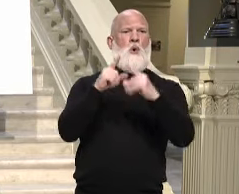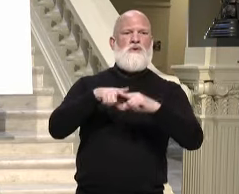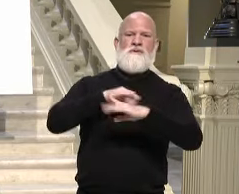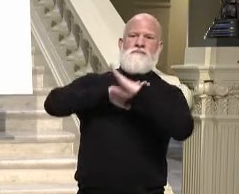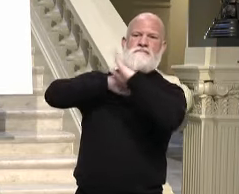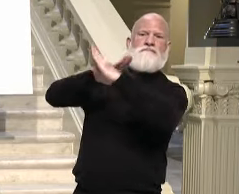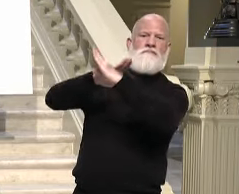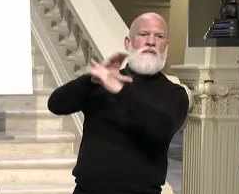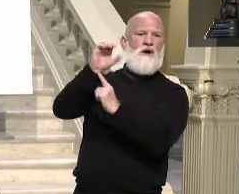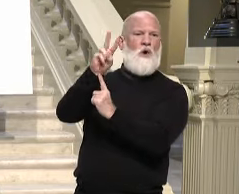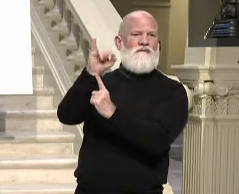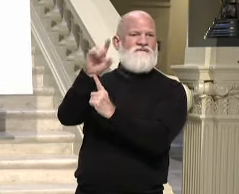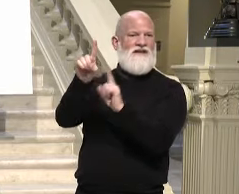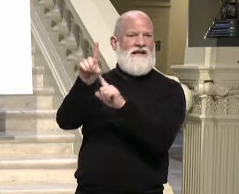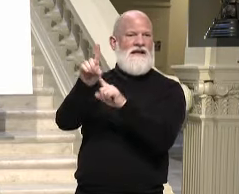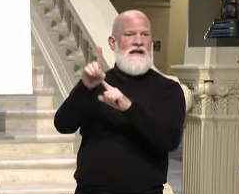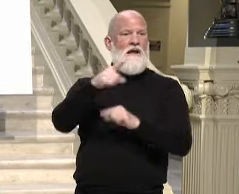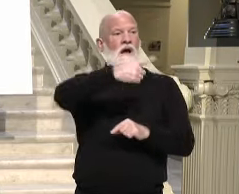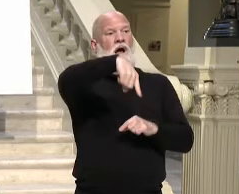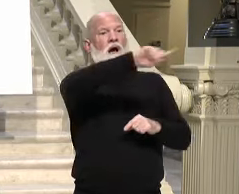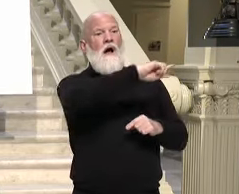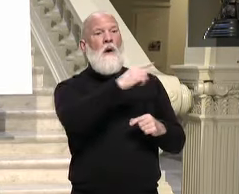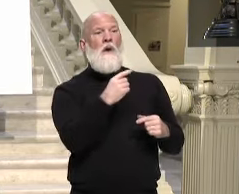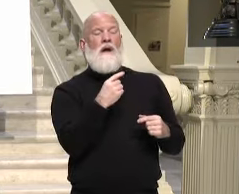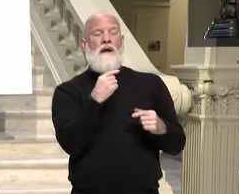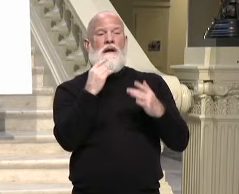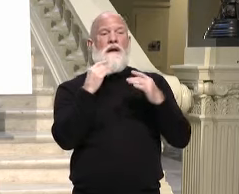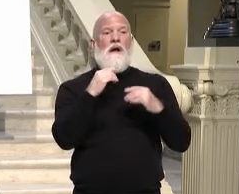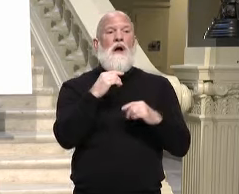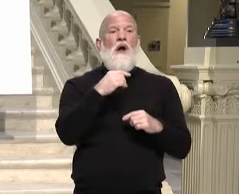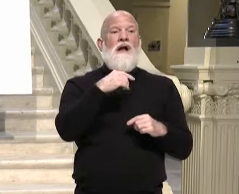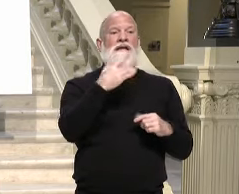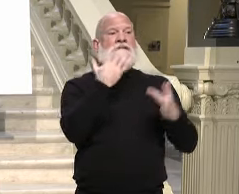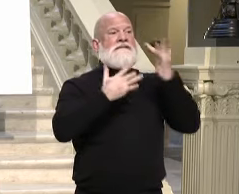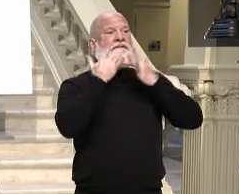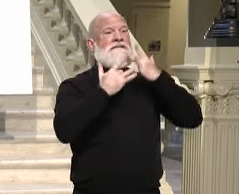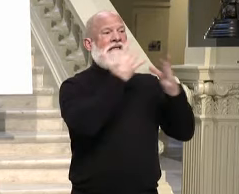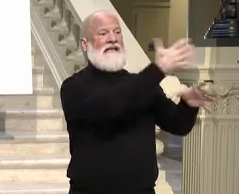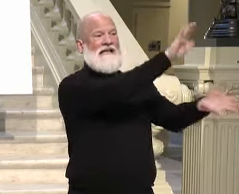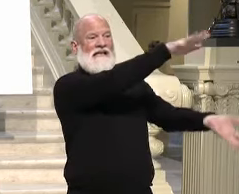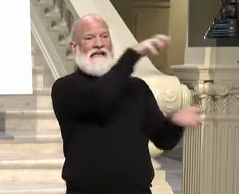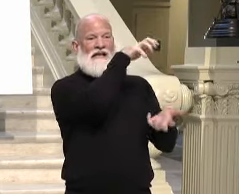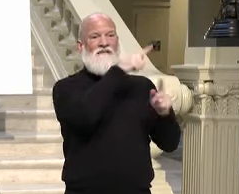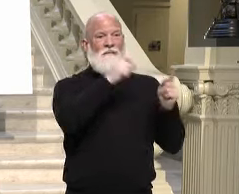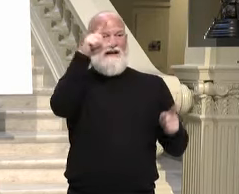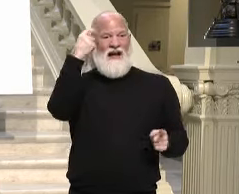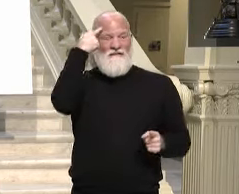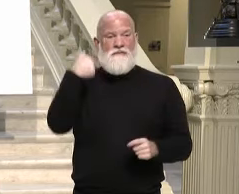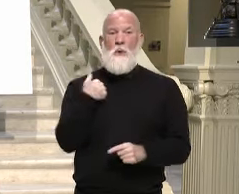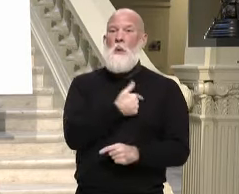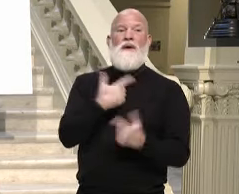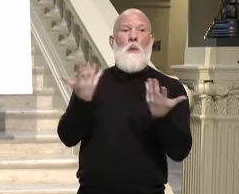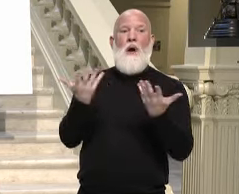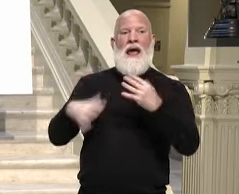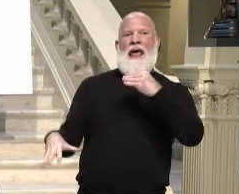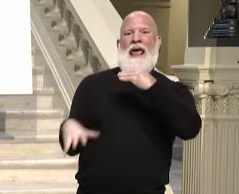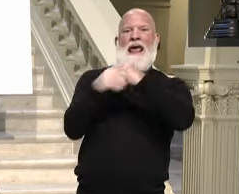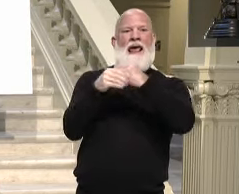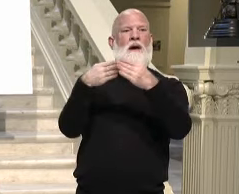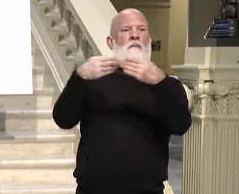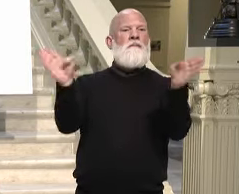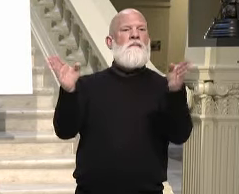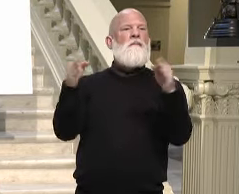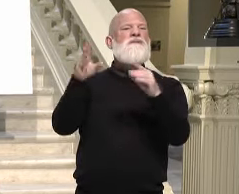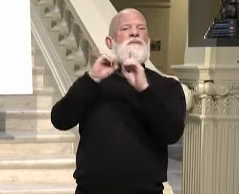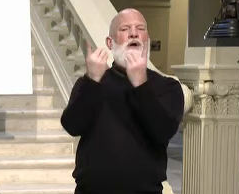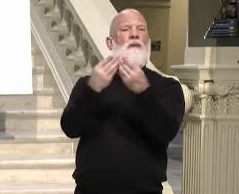has been given to us by the federal government. I'll also add that the Department of Public Health utilized roughly half of